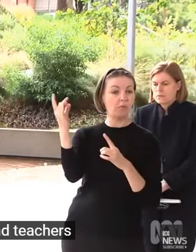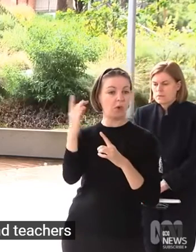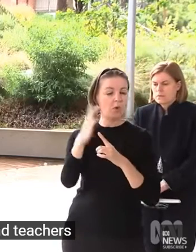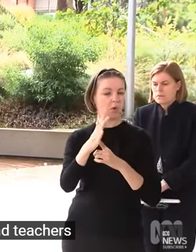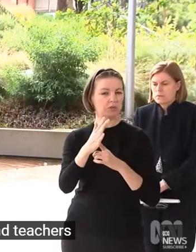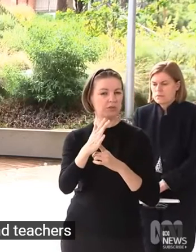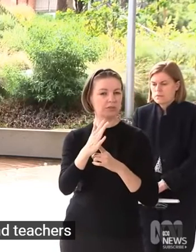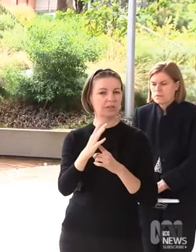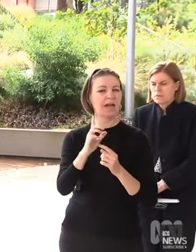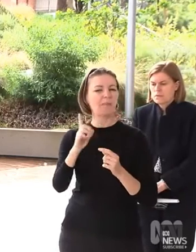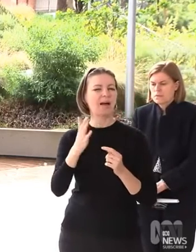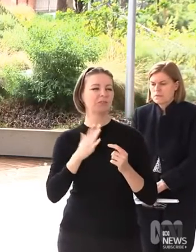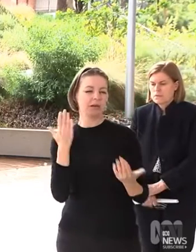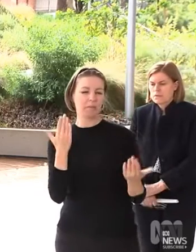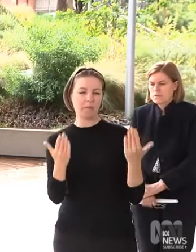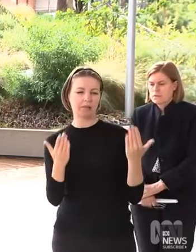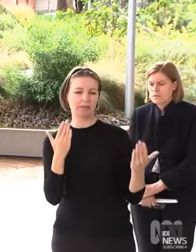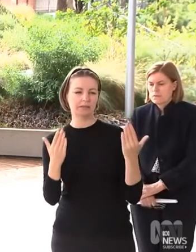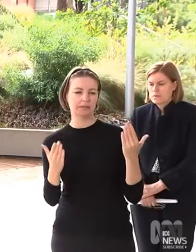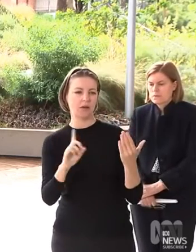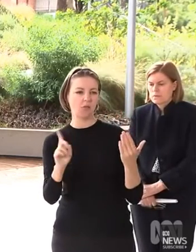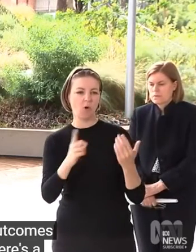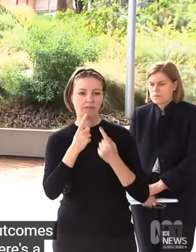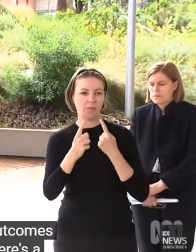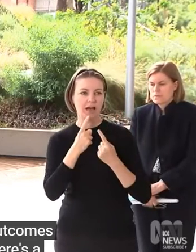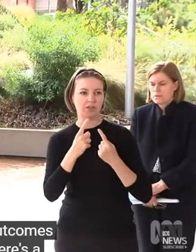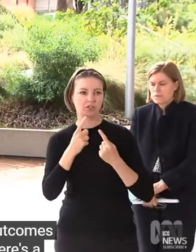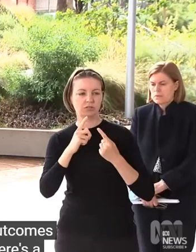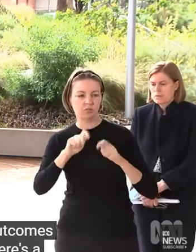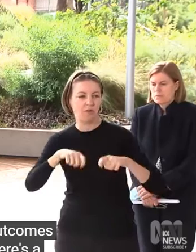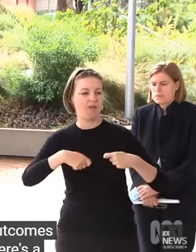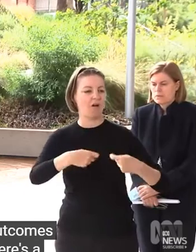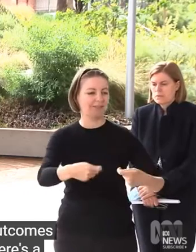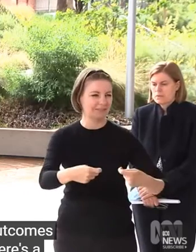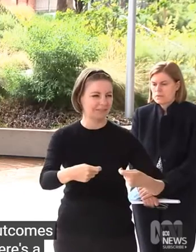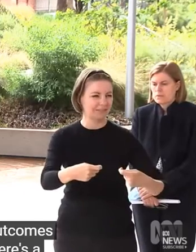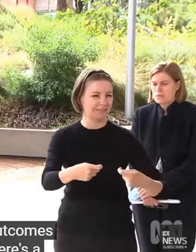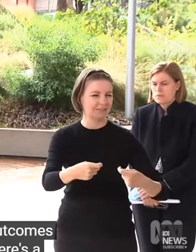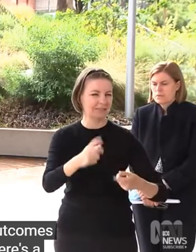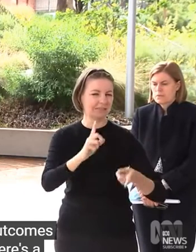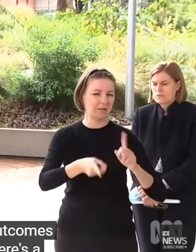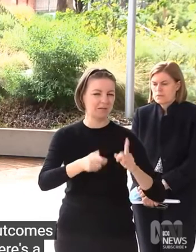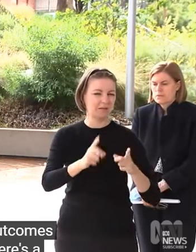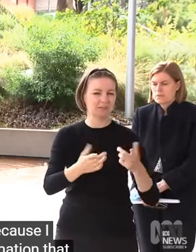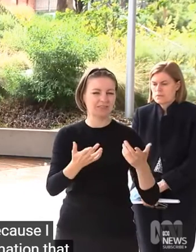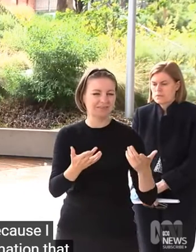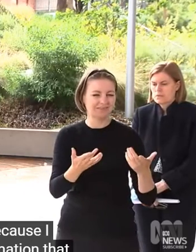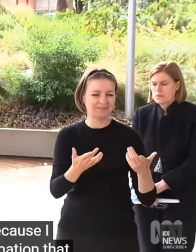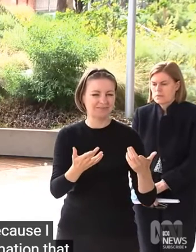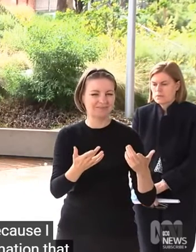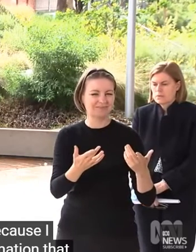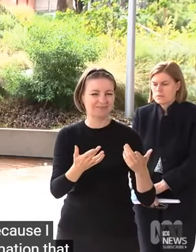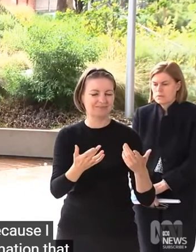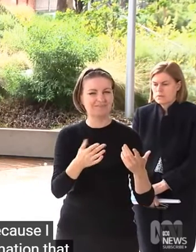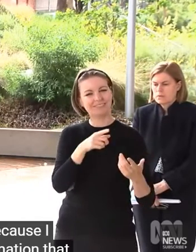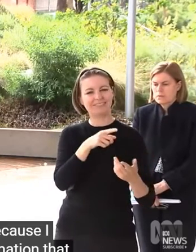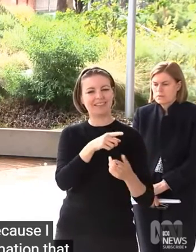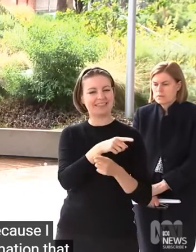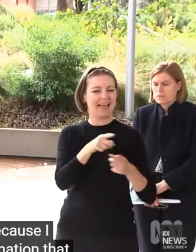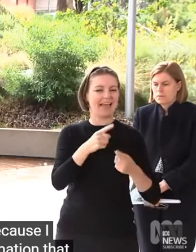sometimes information that can be provided does not actually lead to the analysis